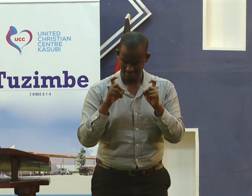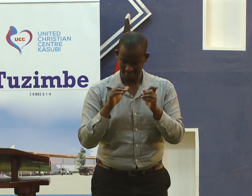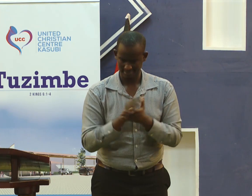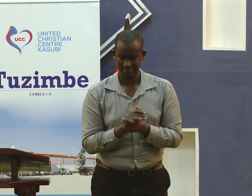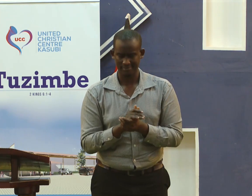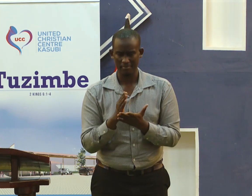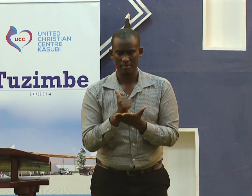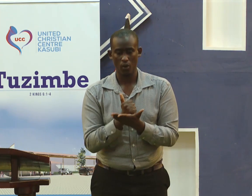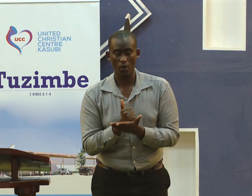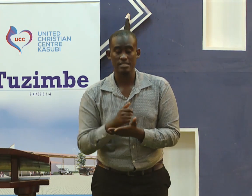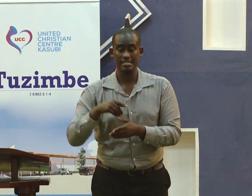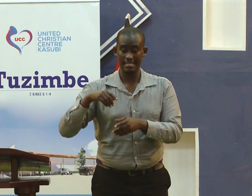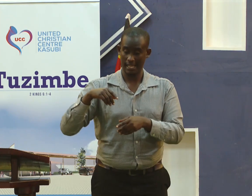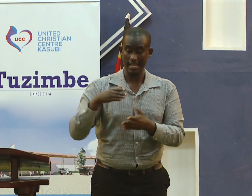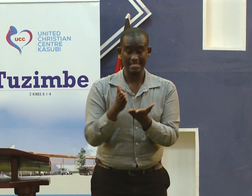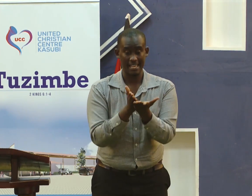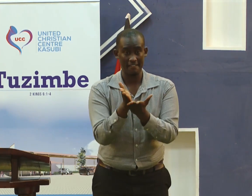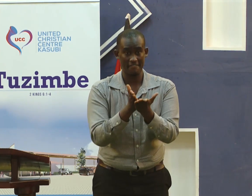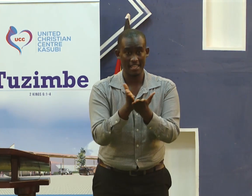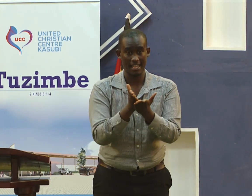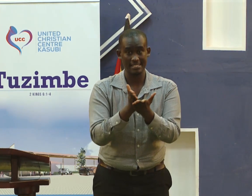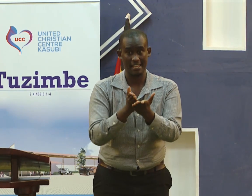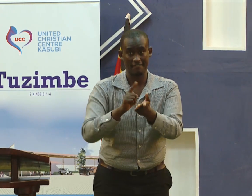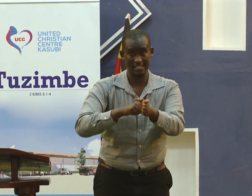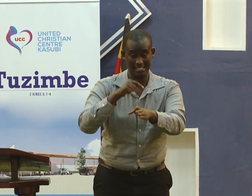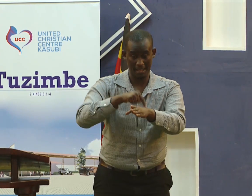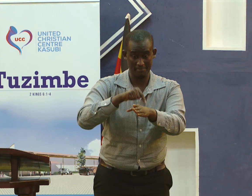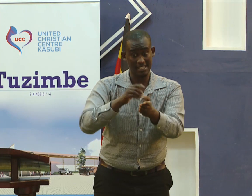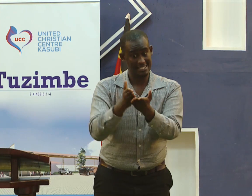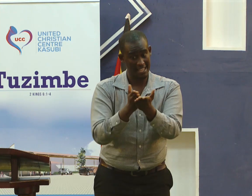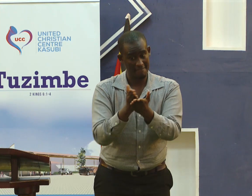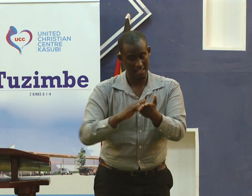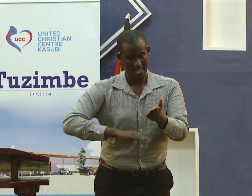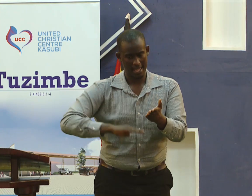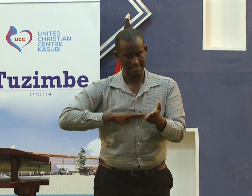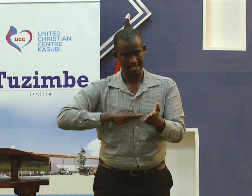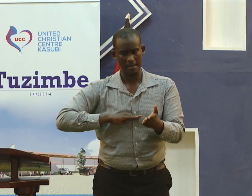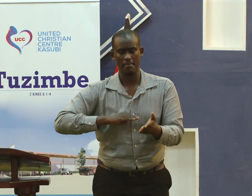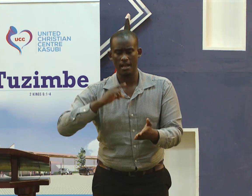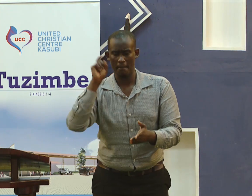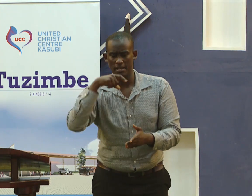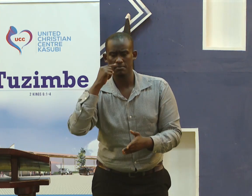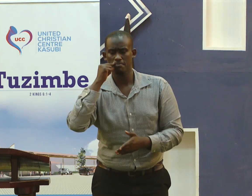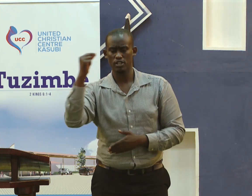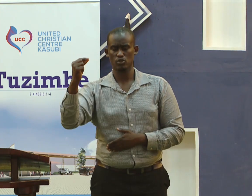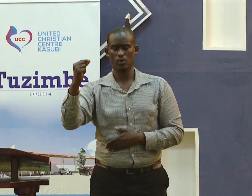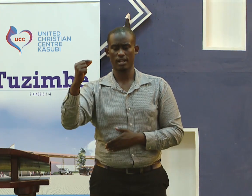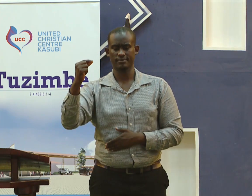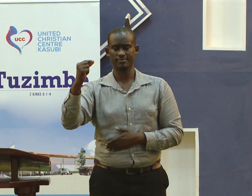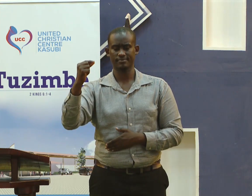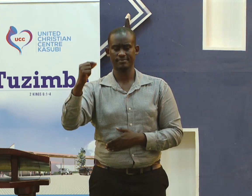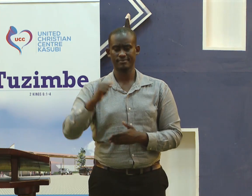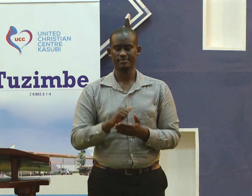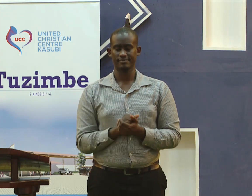was teaching him the wisdom that can cause him to be because during those days for you to be a